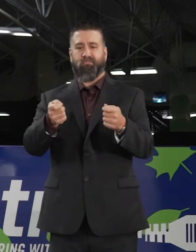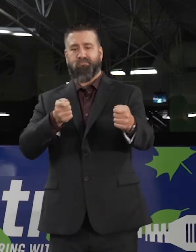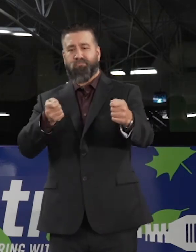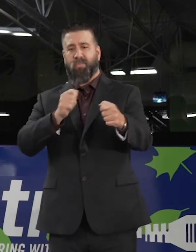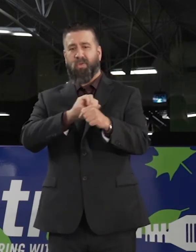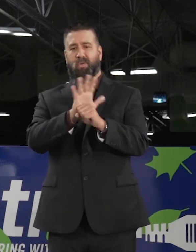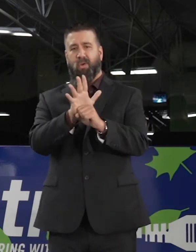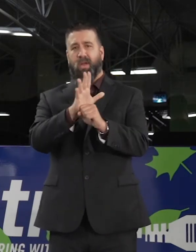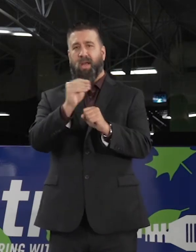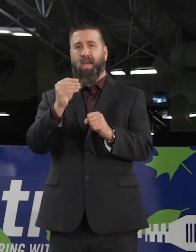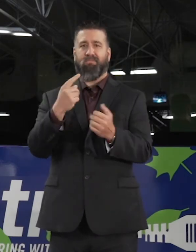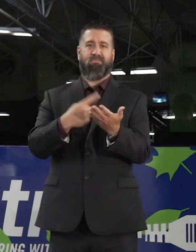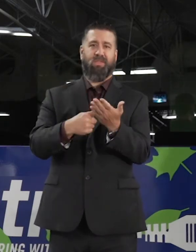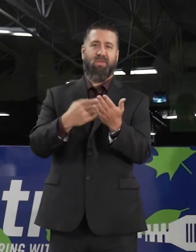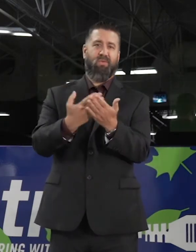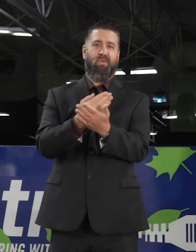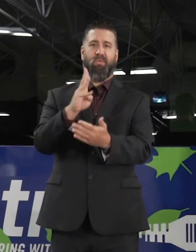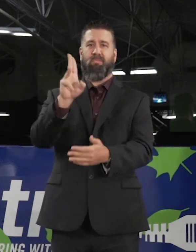Talby?